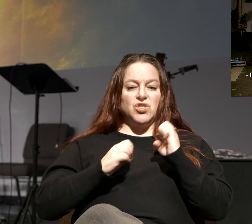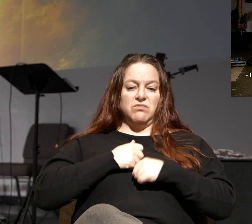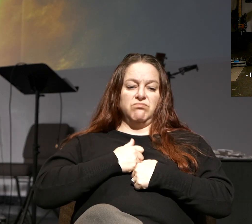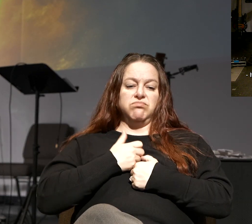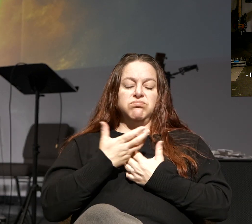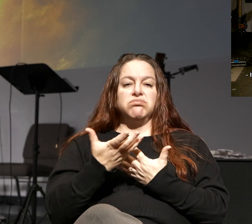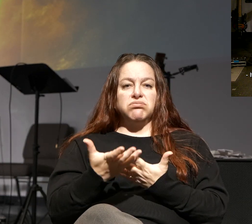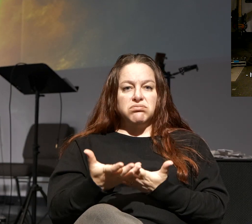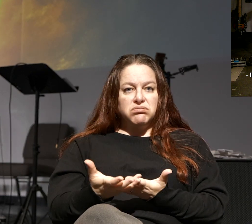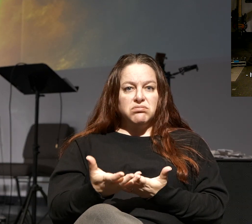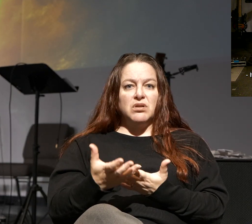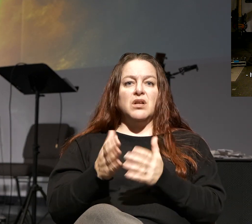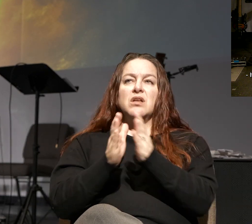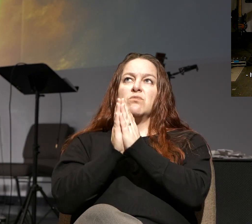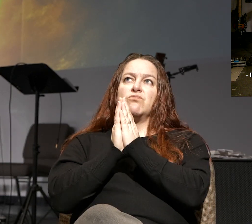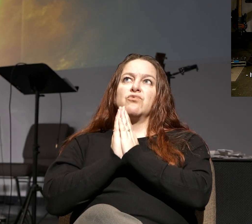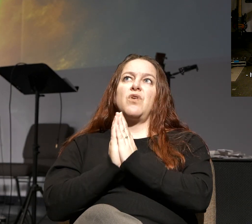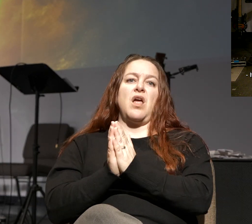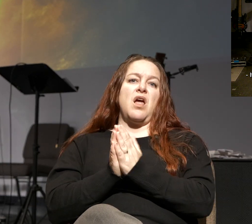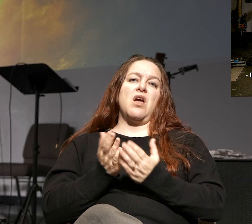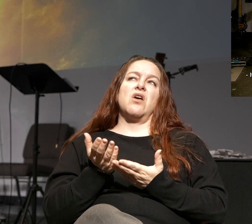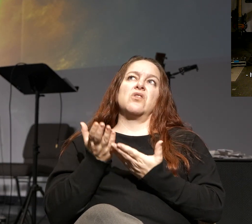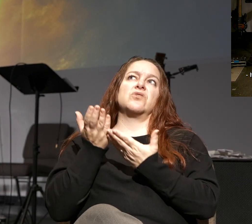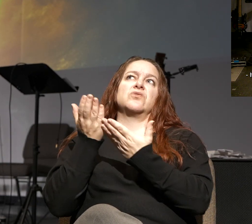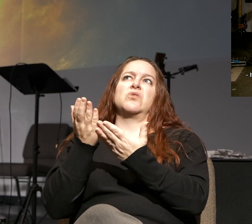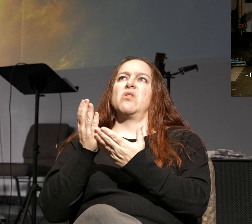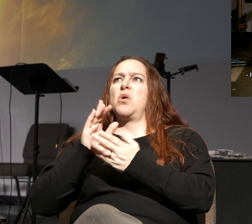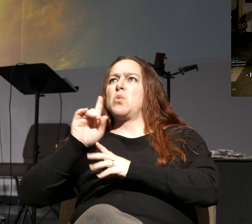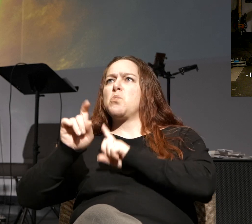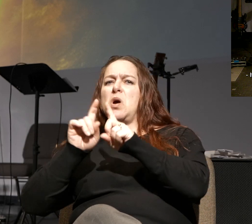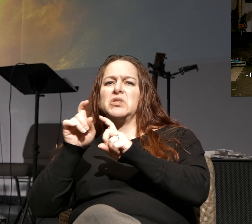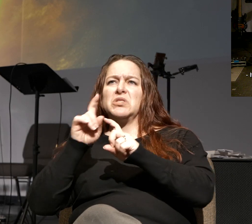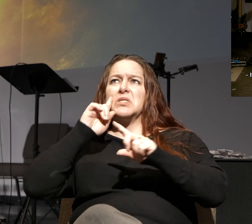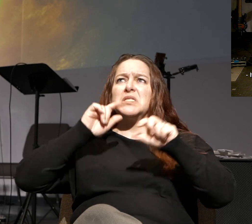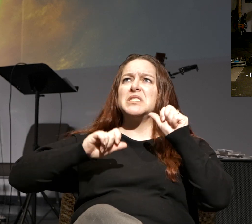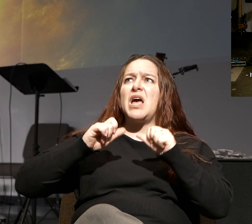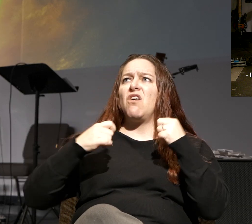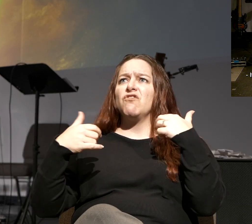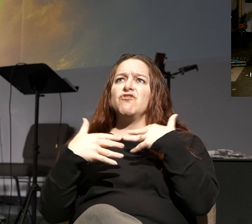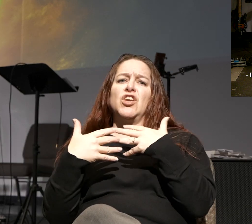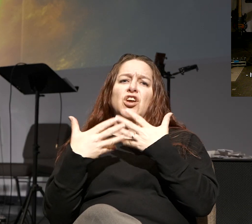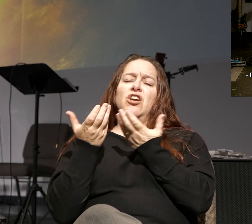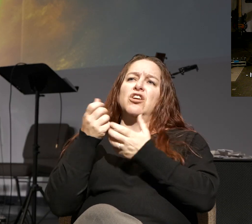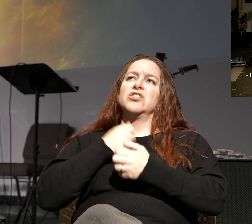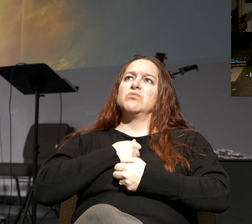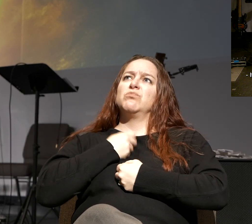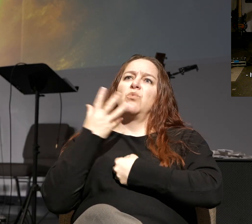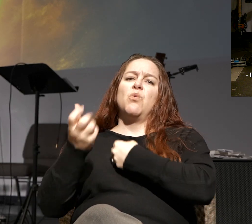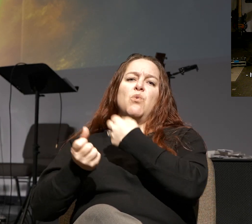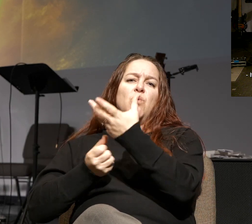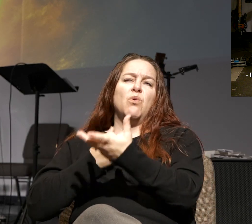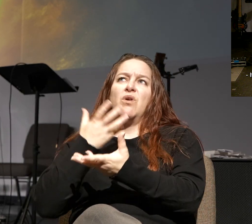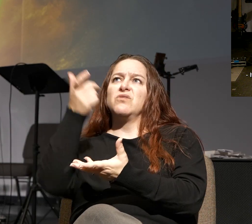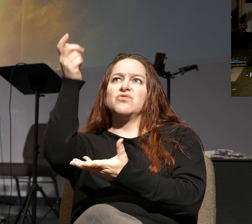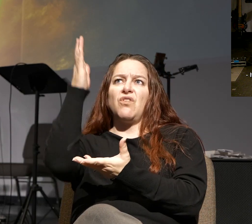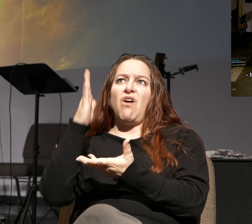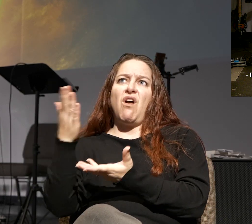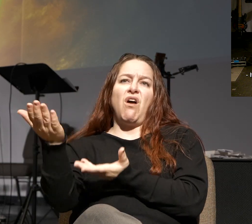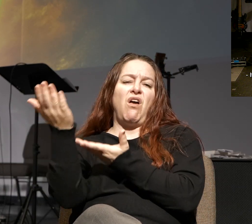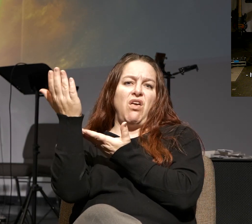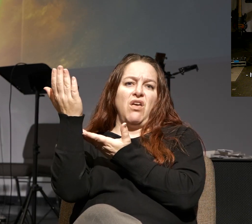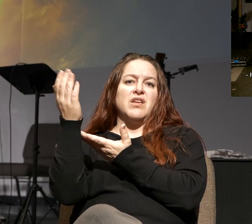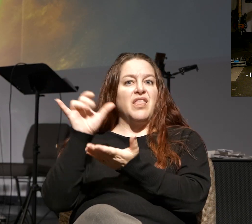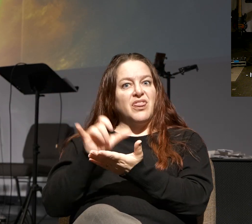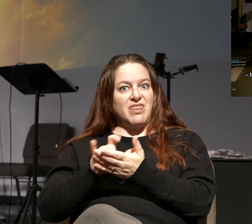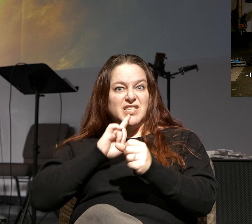emotion, bringing your prayers, your questions, your doubts, and fears to God, pouring it out to God. See, that's that